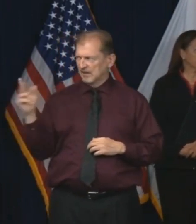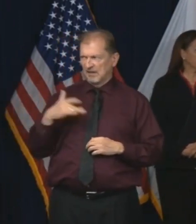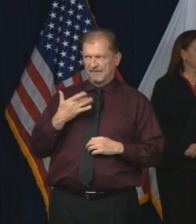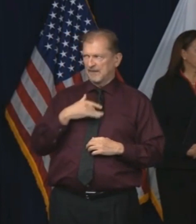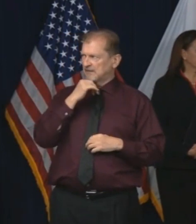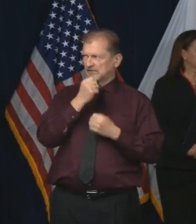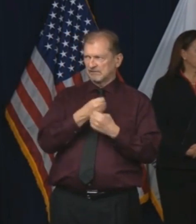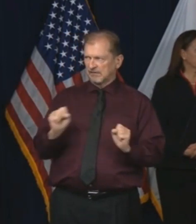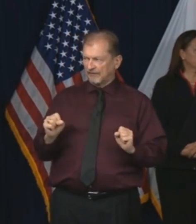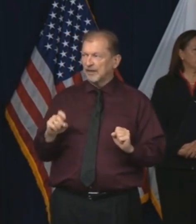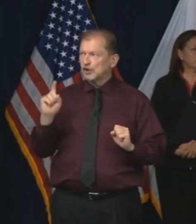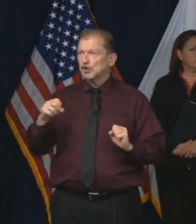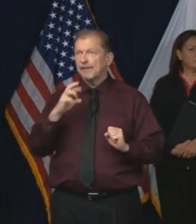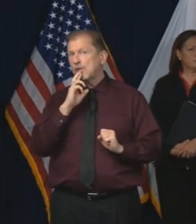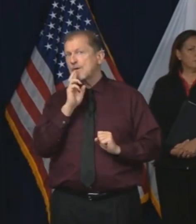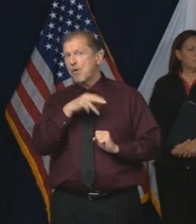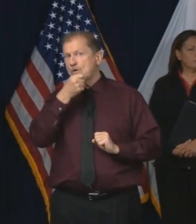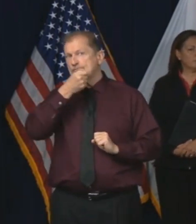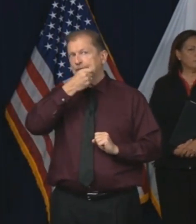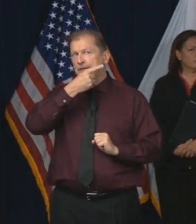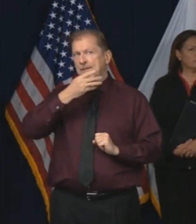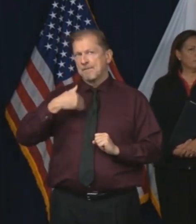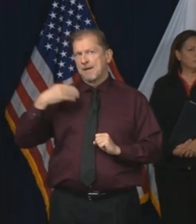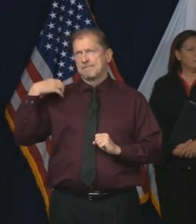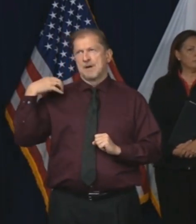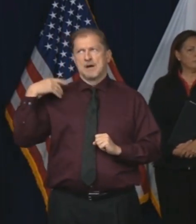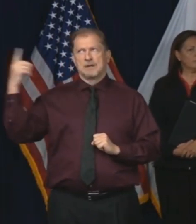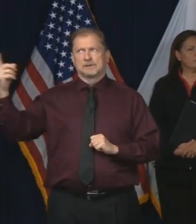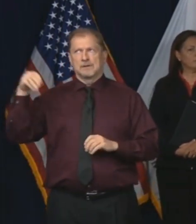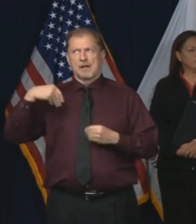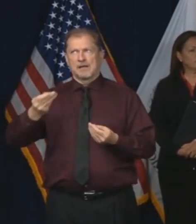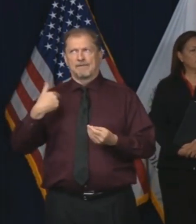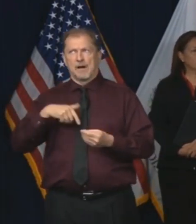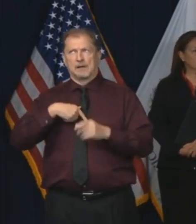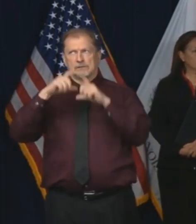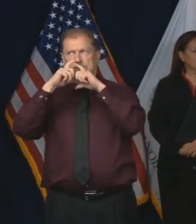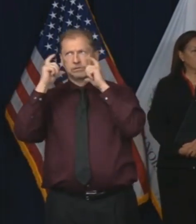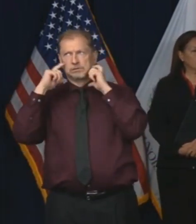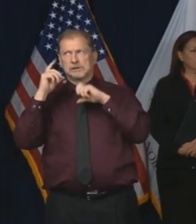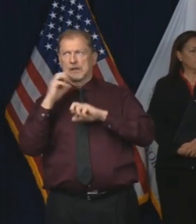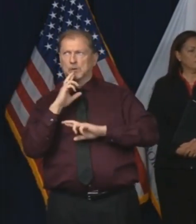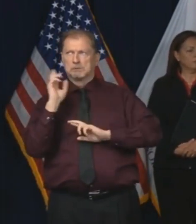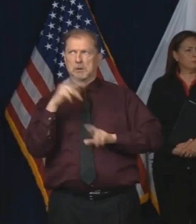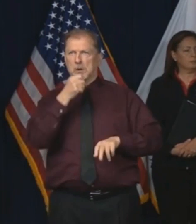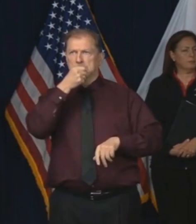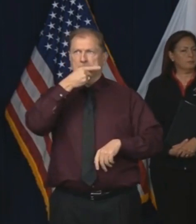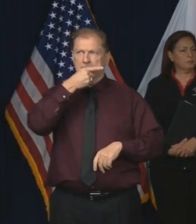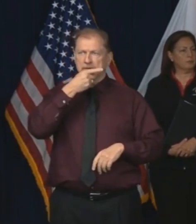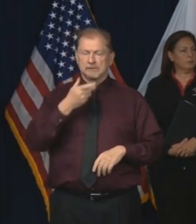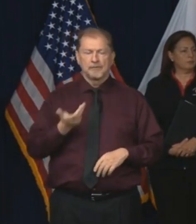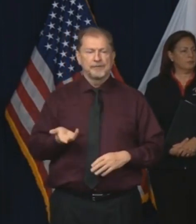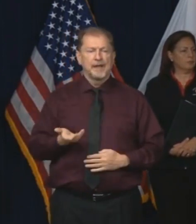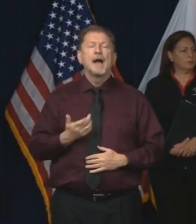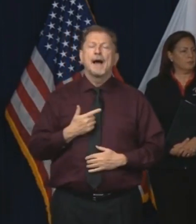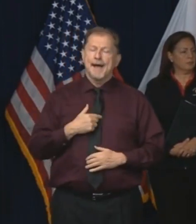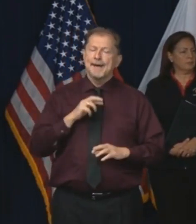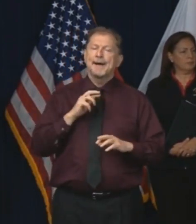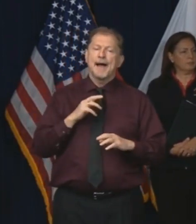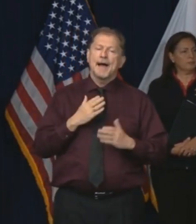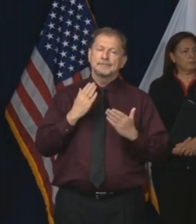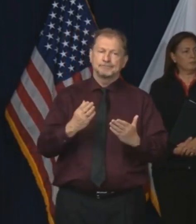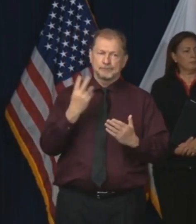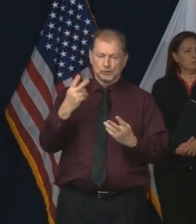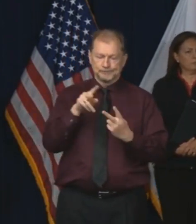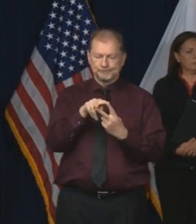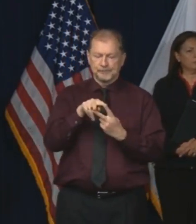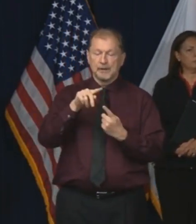like orders aren't being followed and proper precautions aren't being taken? I would make two recommendations. One is there